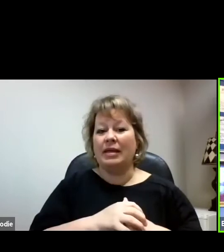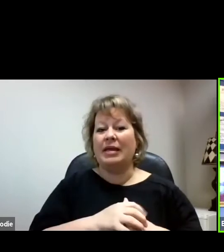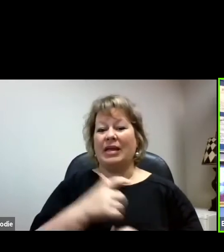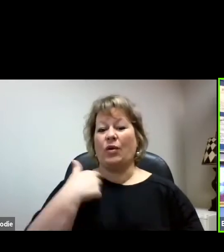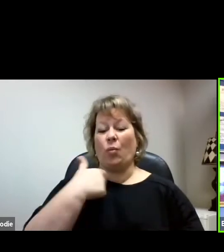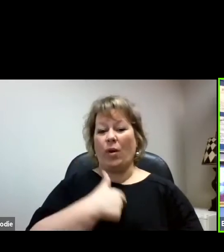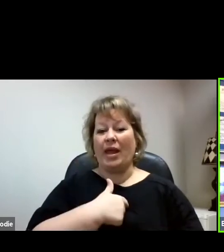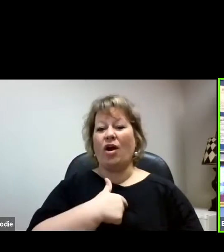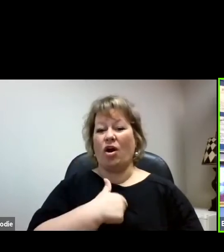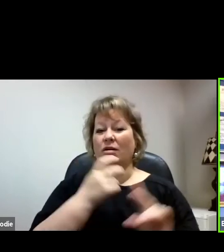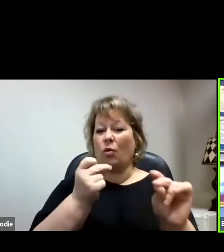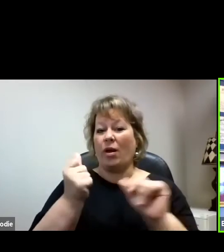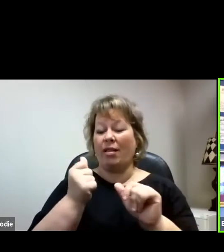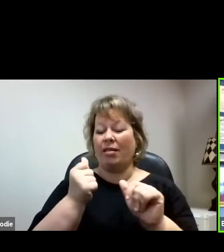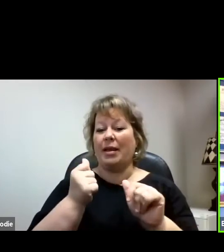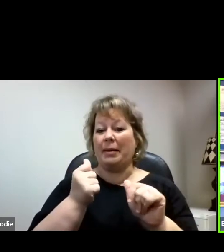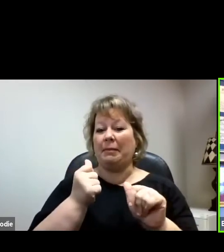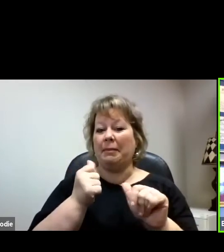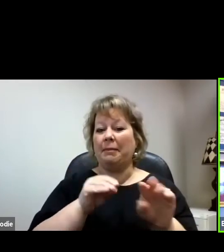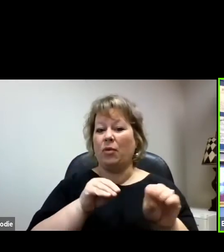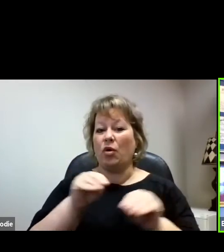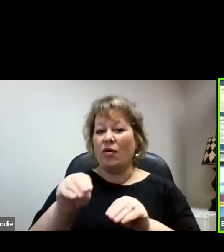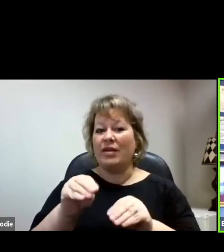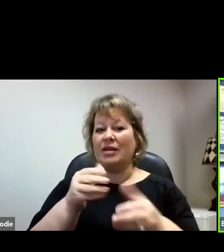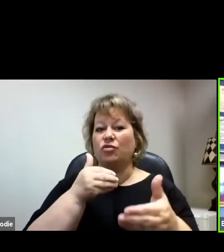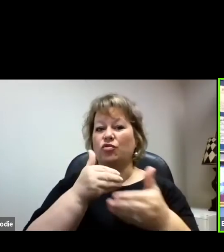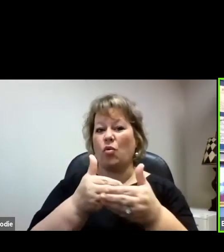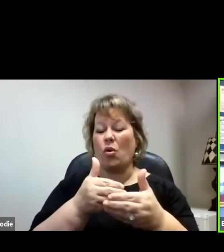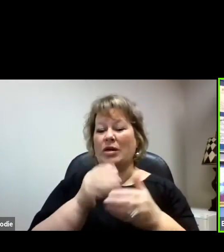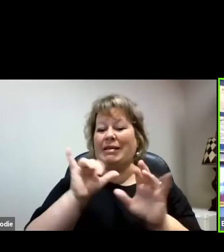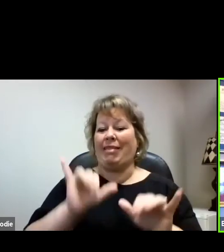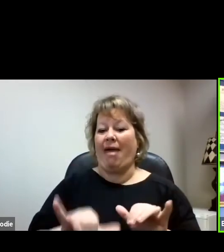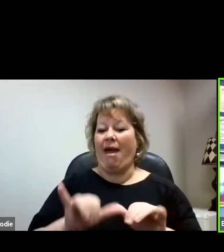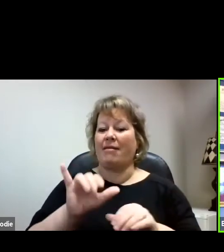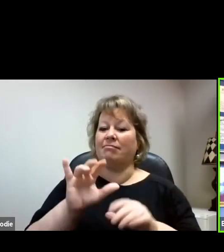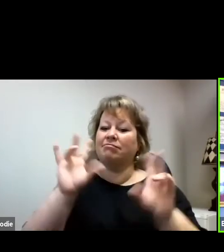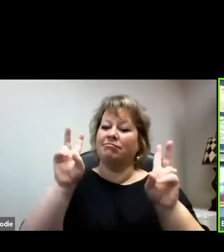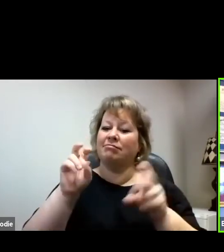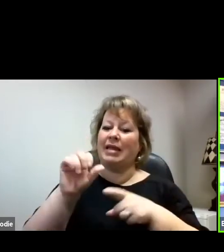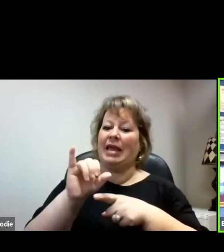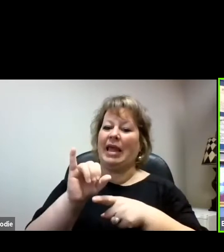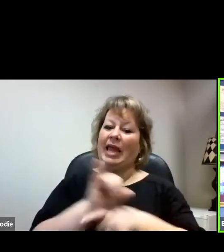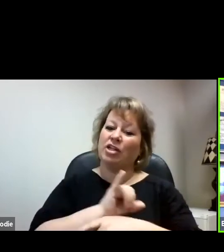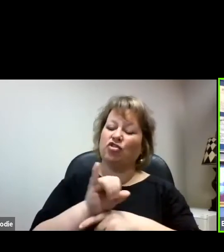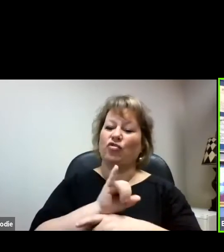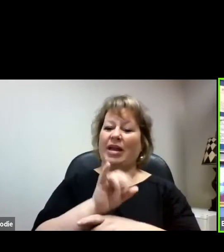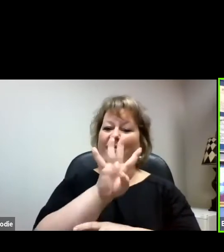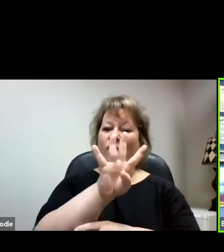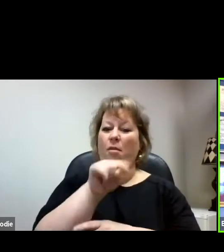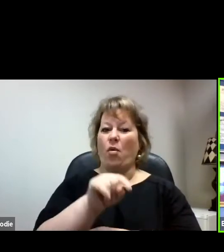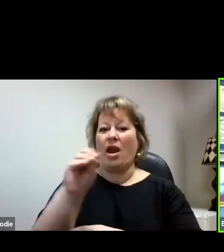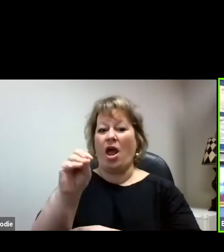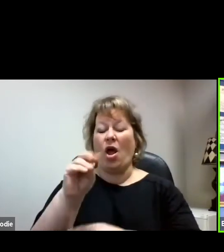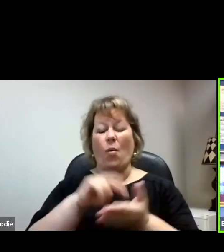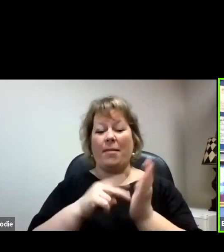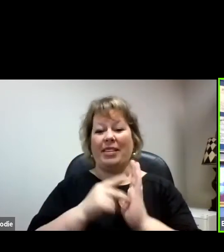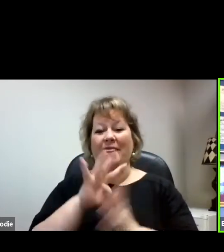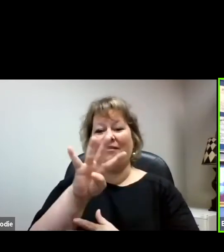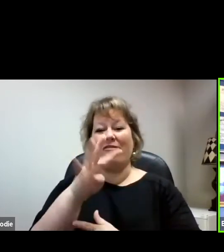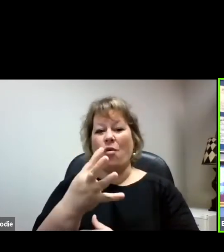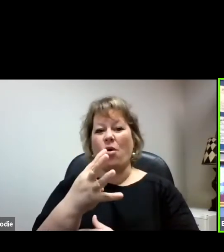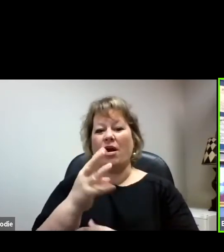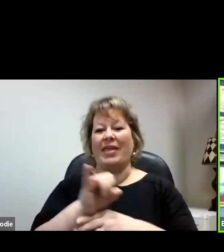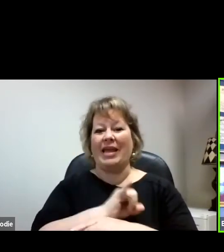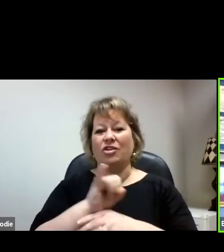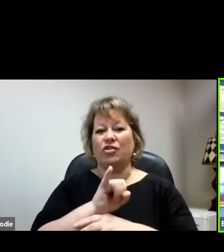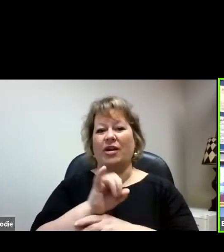rapidly moving toward what we call Industry 4.0, which is essentially the fourth industry revolution